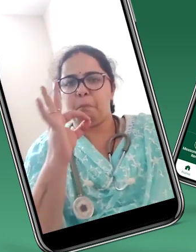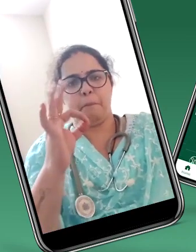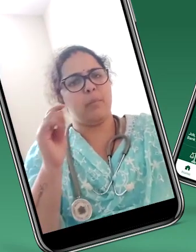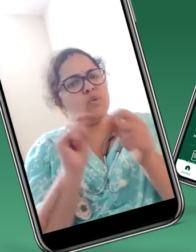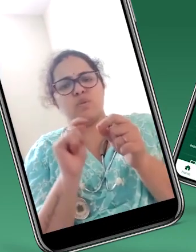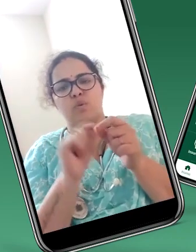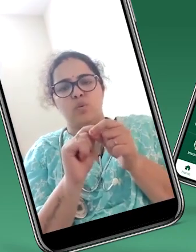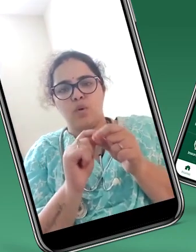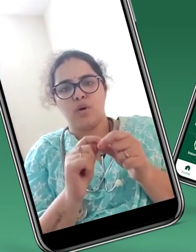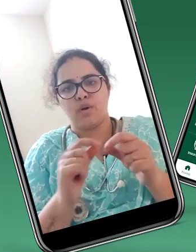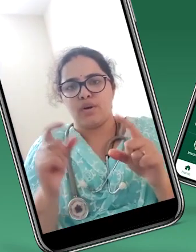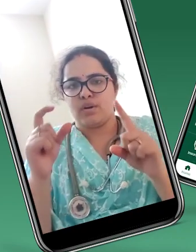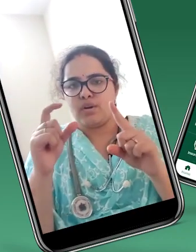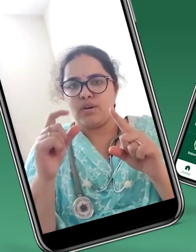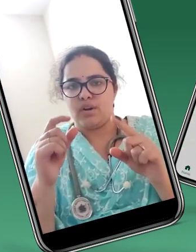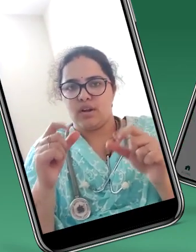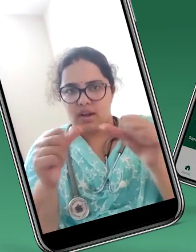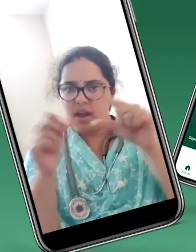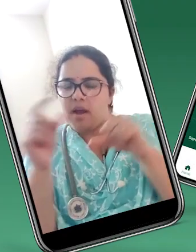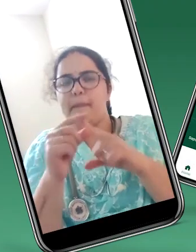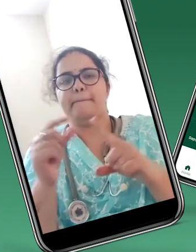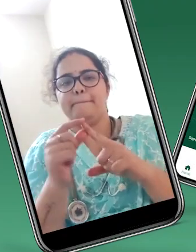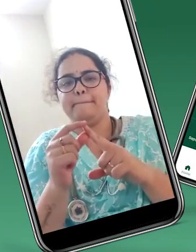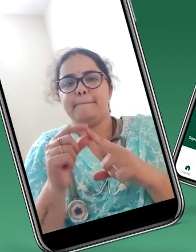a phenomenal job on this app.